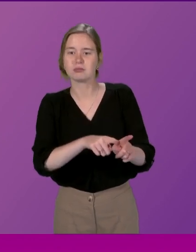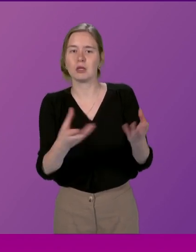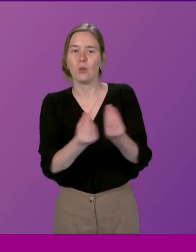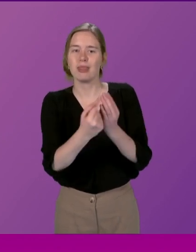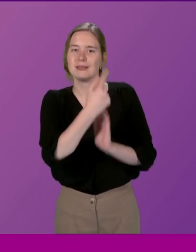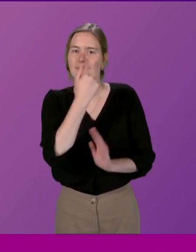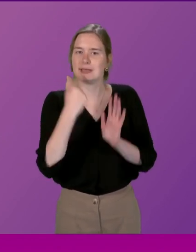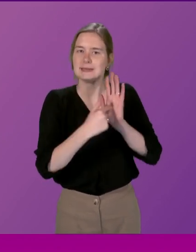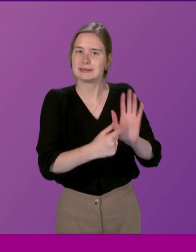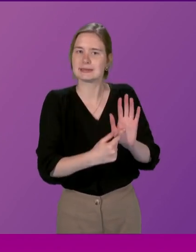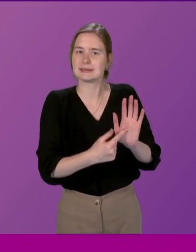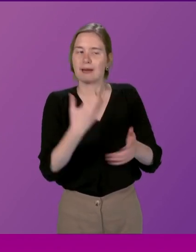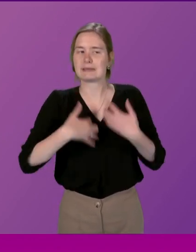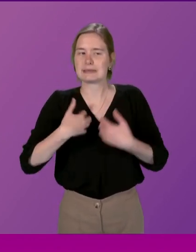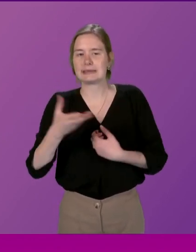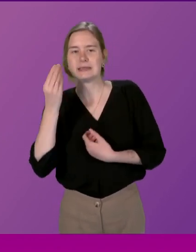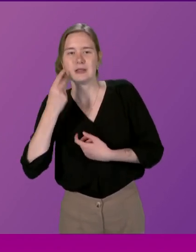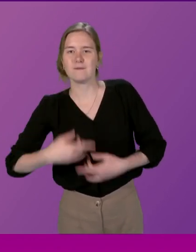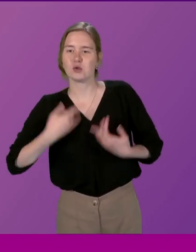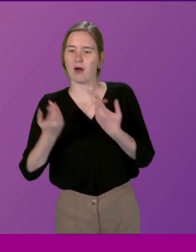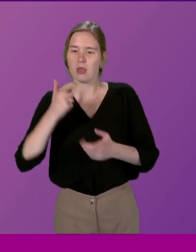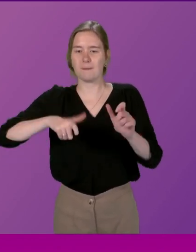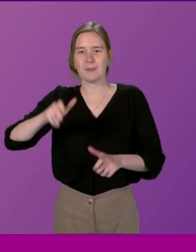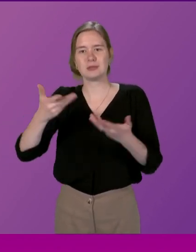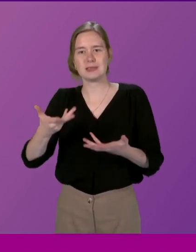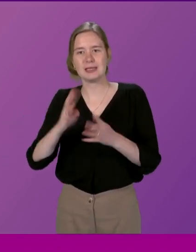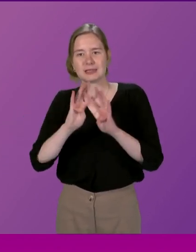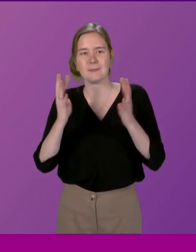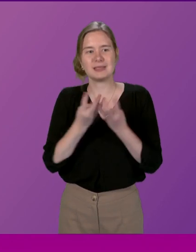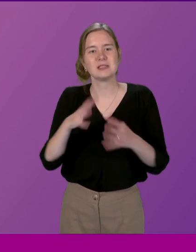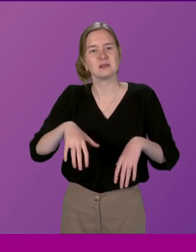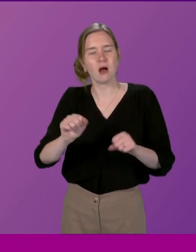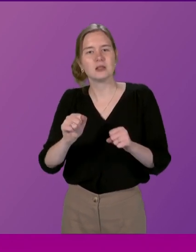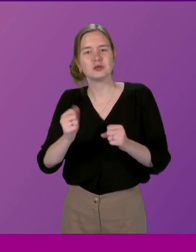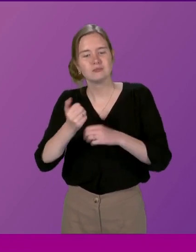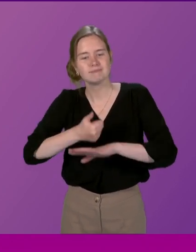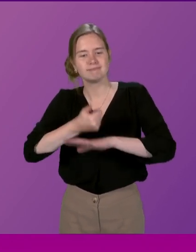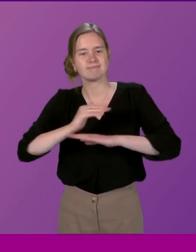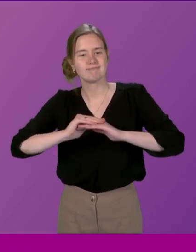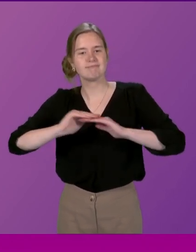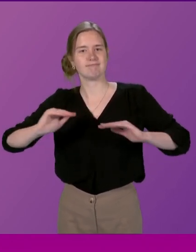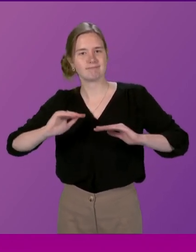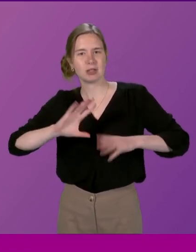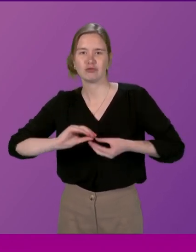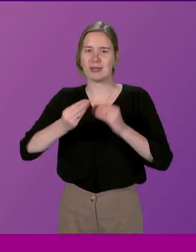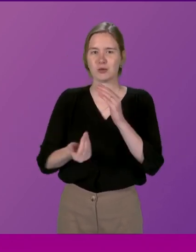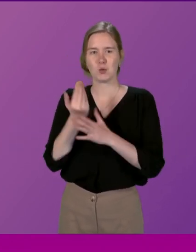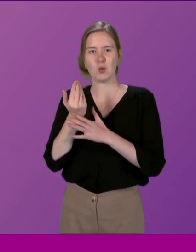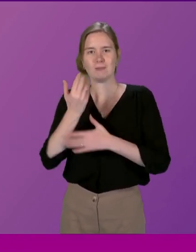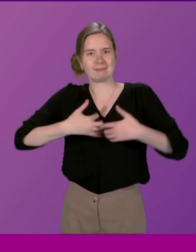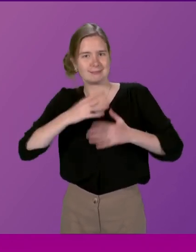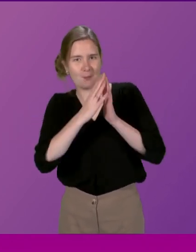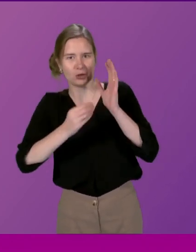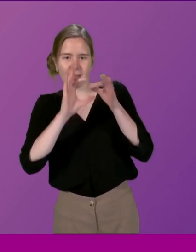this, I look forward to hearing the views of others today, as the Committee starts to lay the foundations on creating this new, exciting model